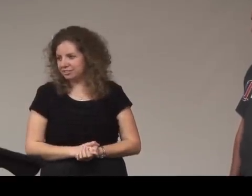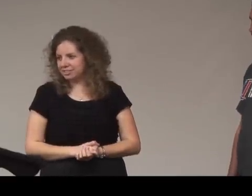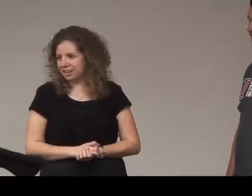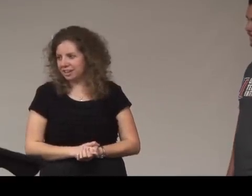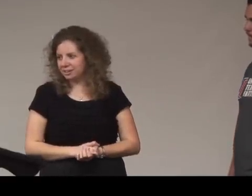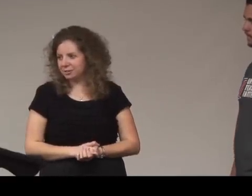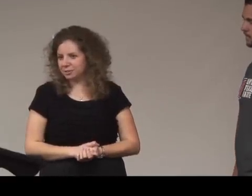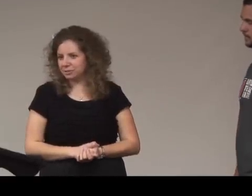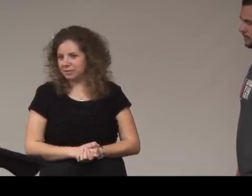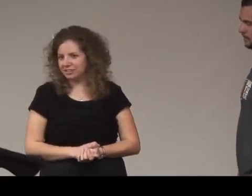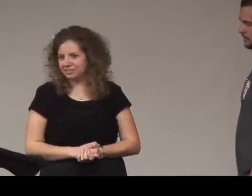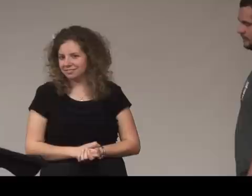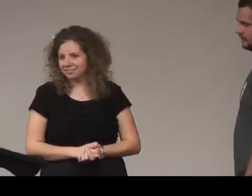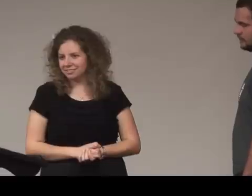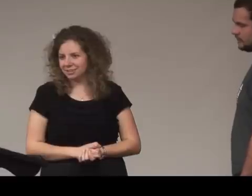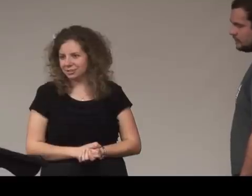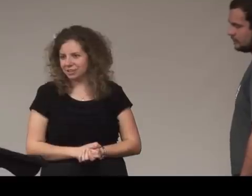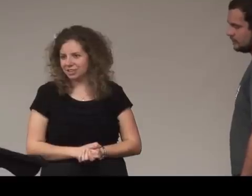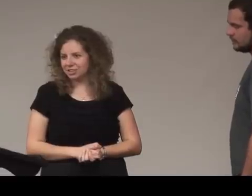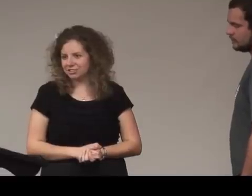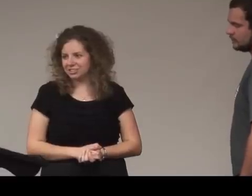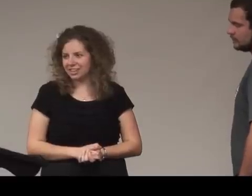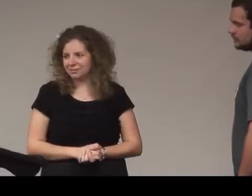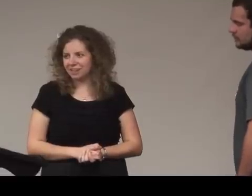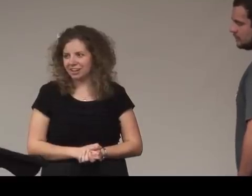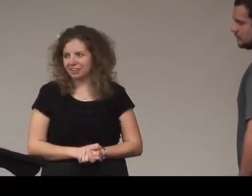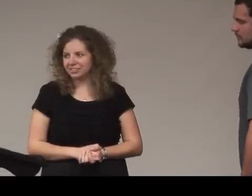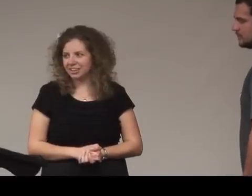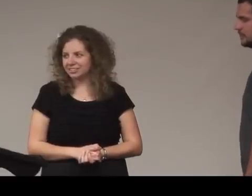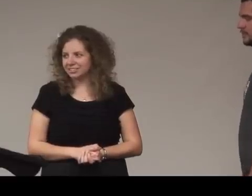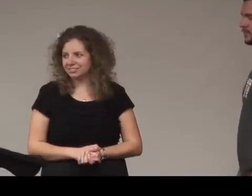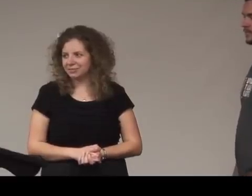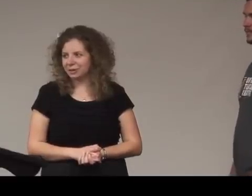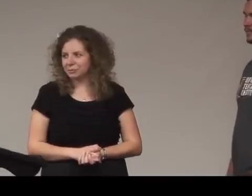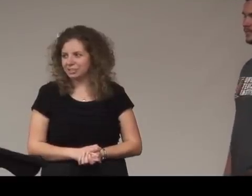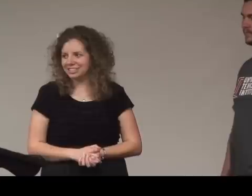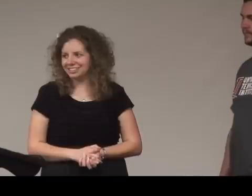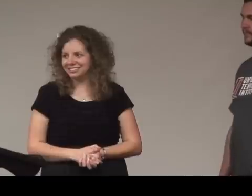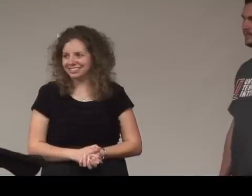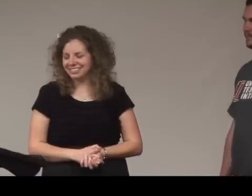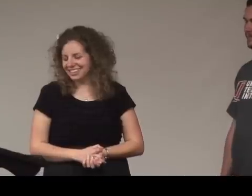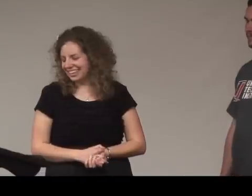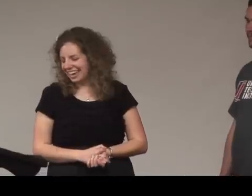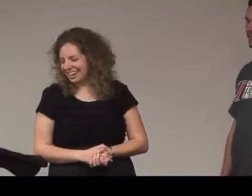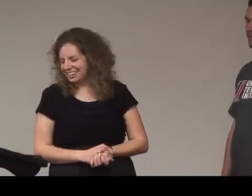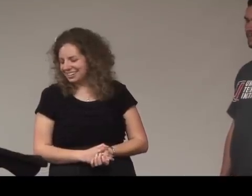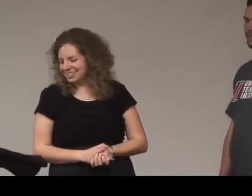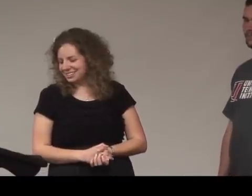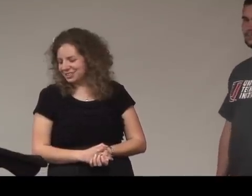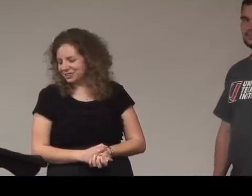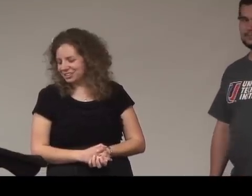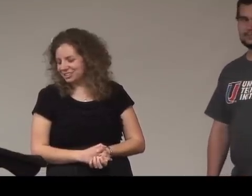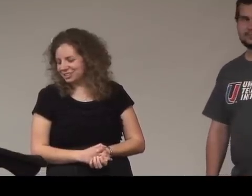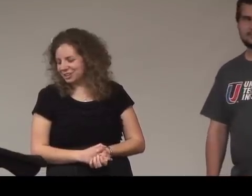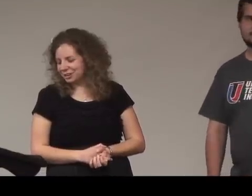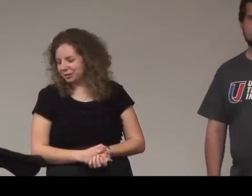decide who it's going to be you can look at each other and decide eye contact okay so you're going to do